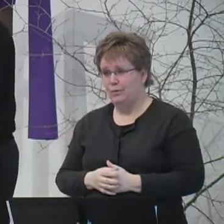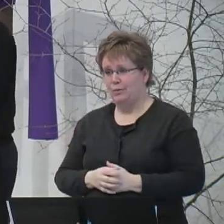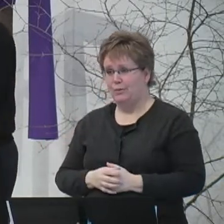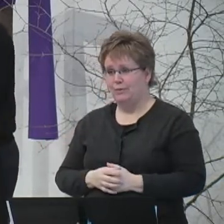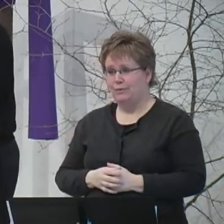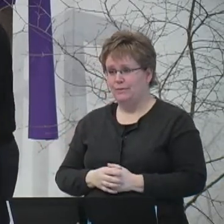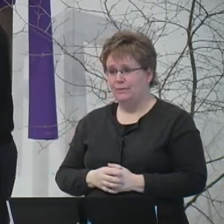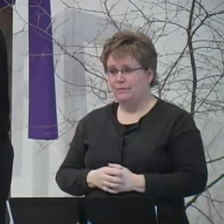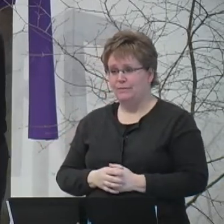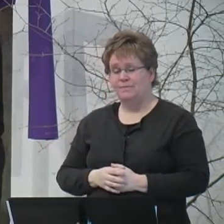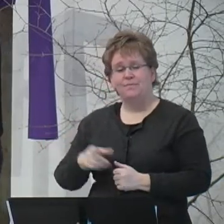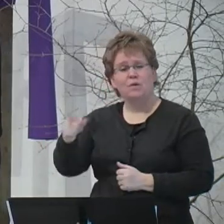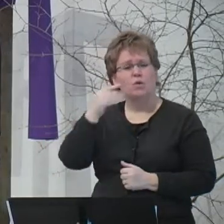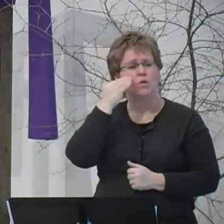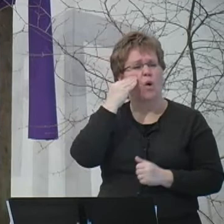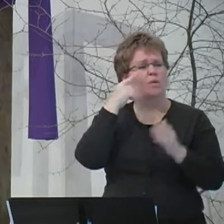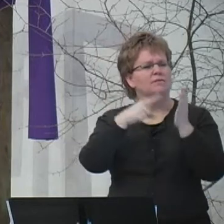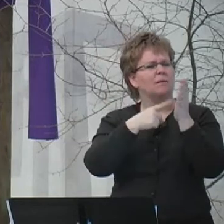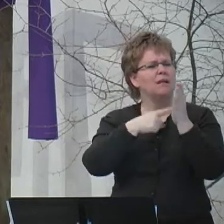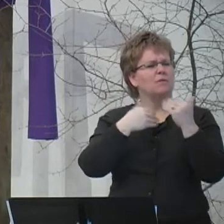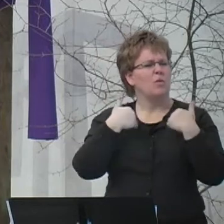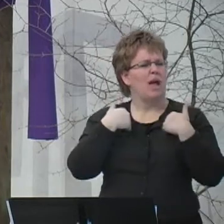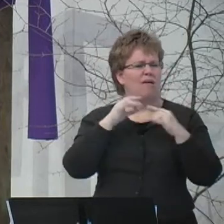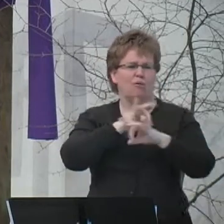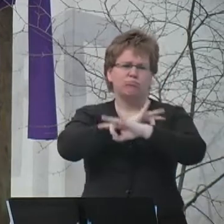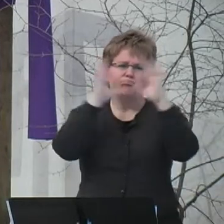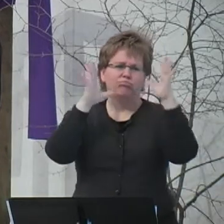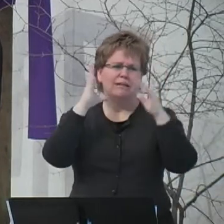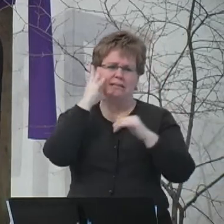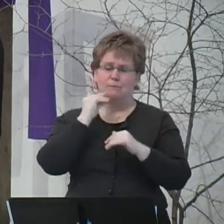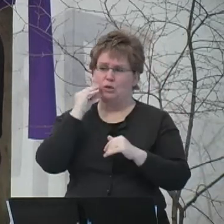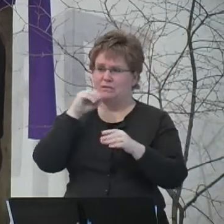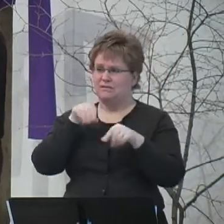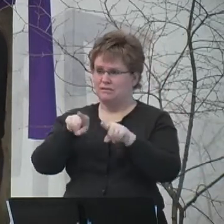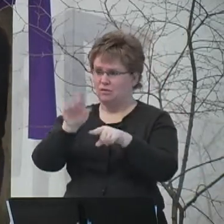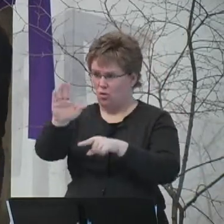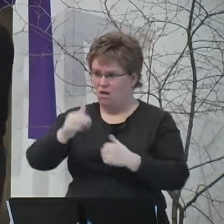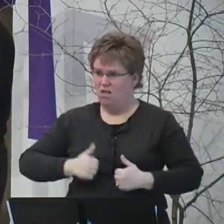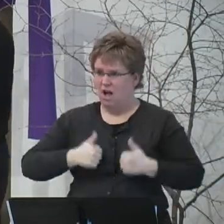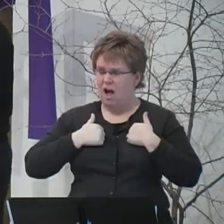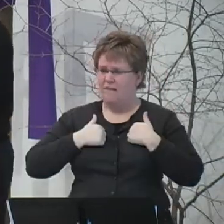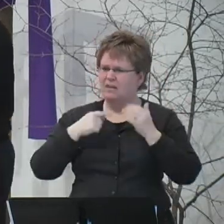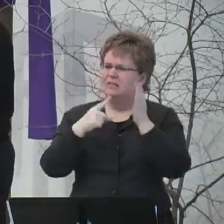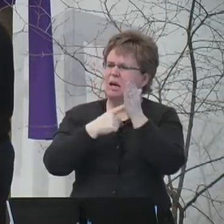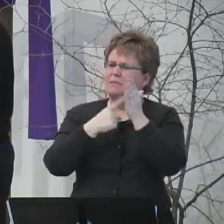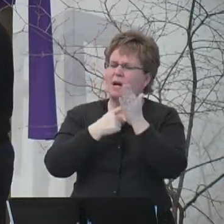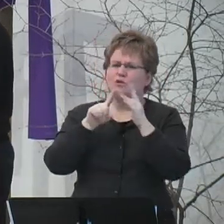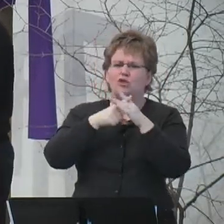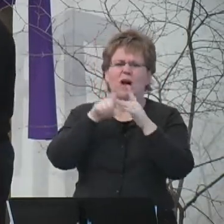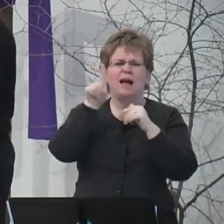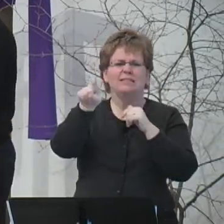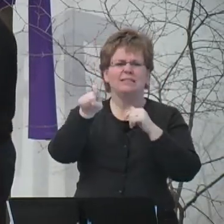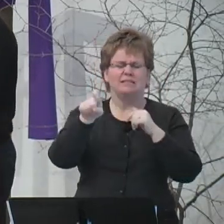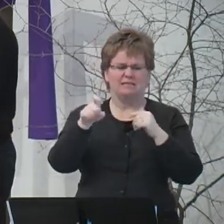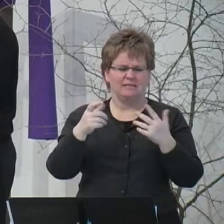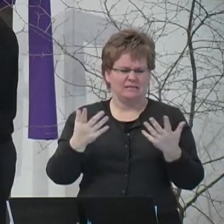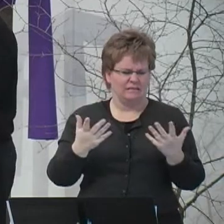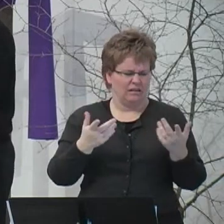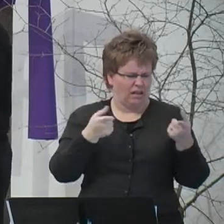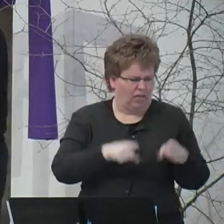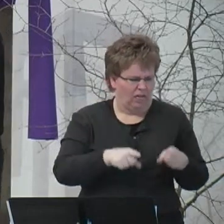When we are devastated by experiences in life and we start asking questions, wondering where God is